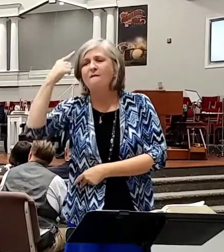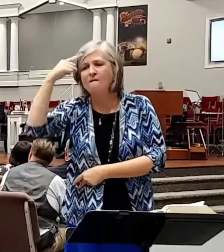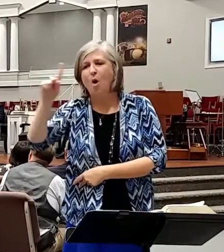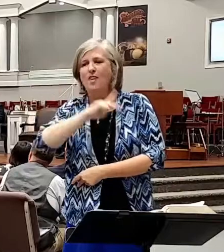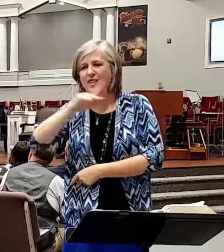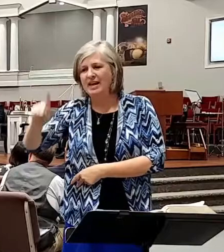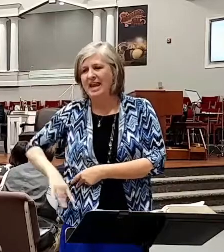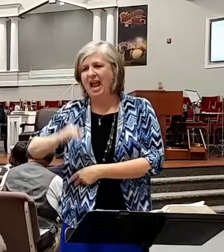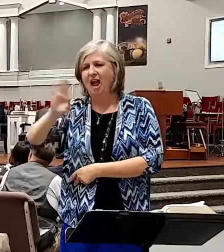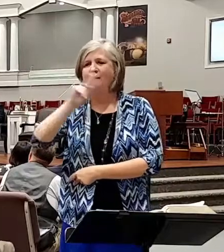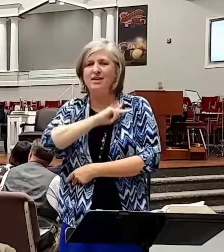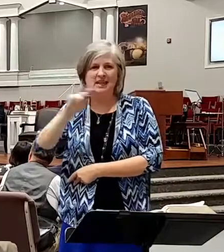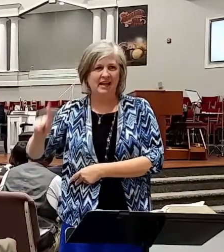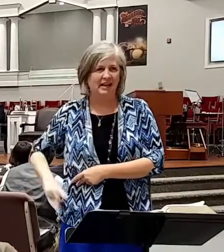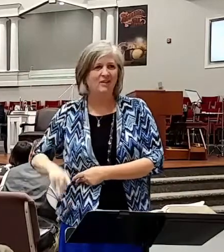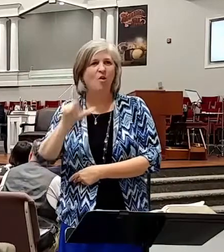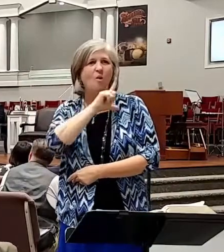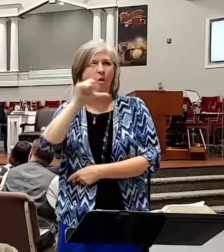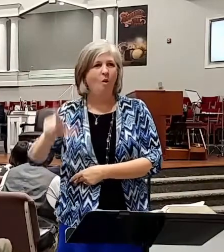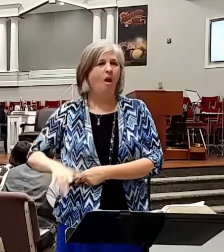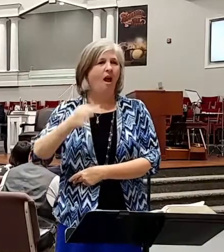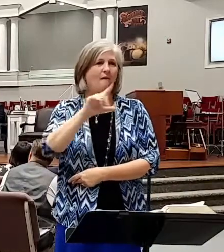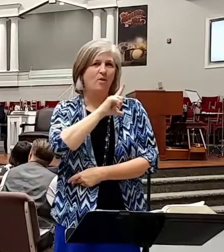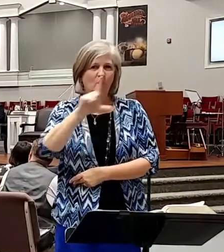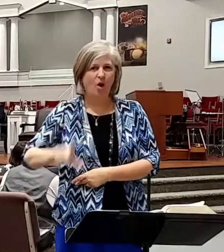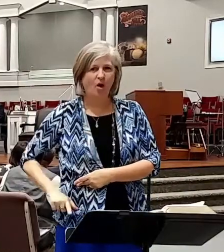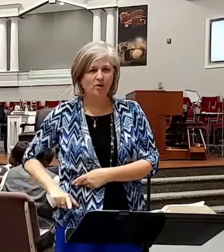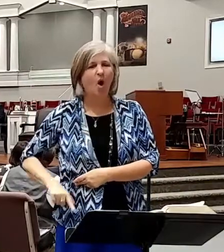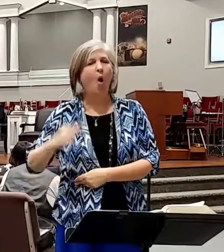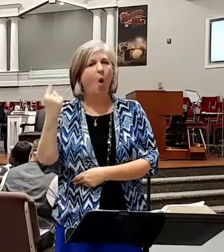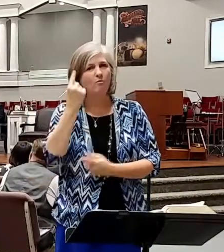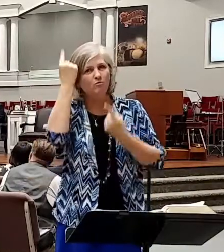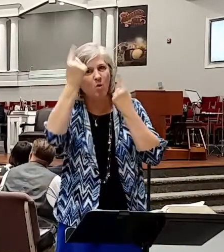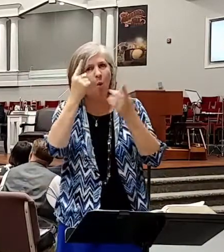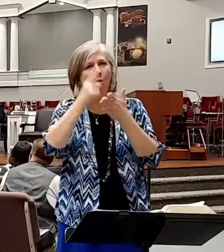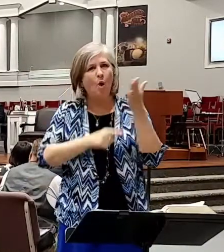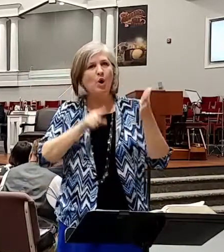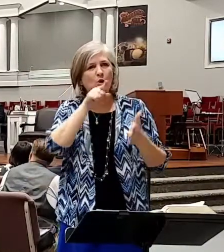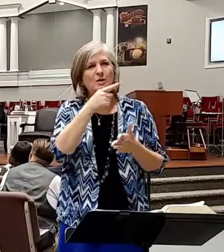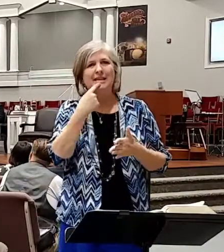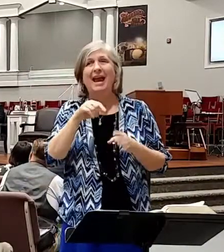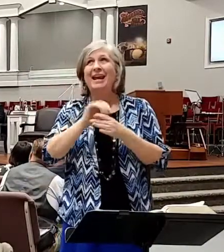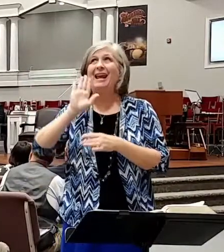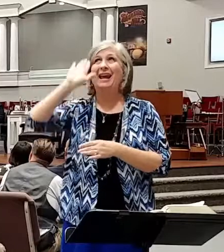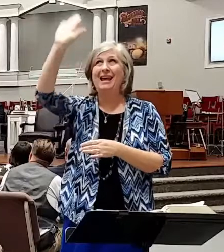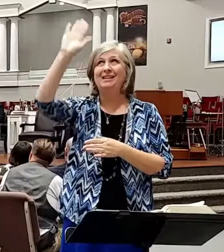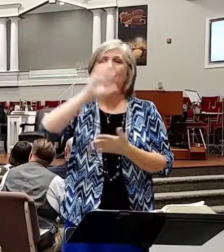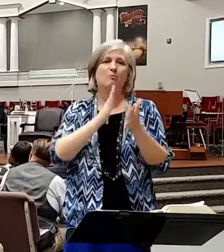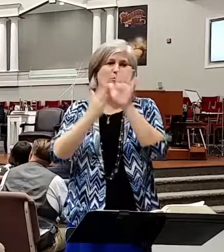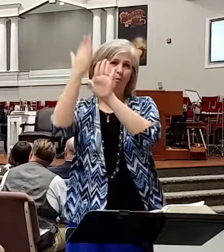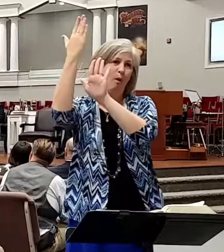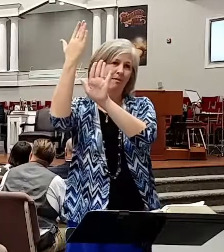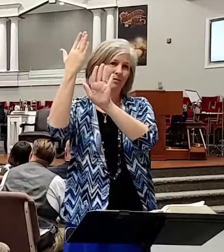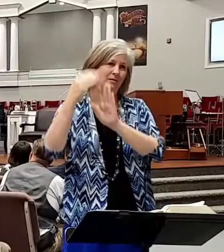kings and the lord of lords be mindful what you say in his presence can I challenge you tonight